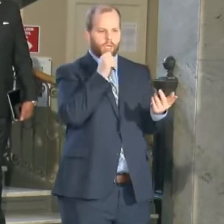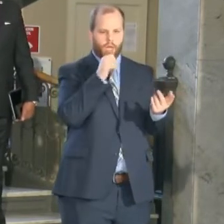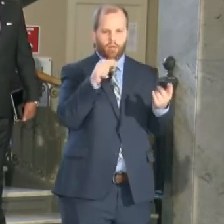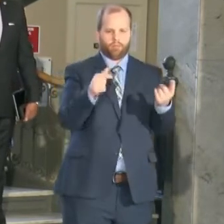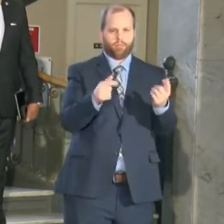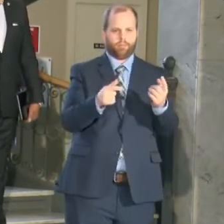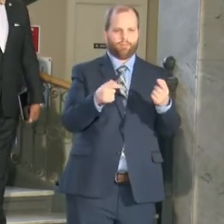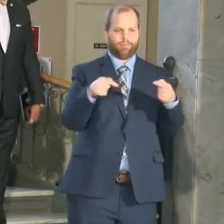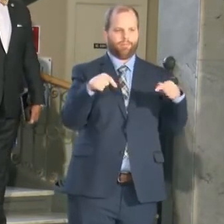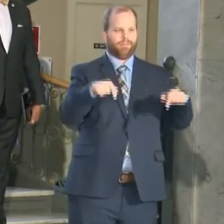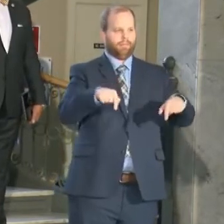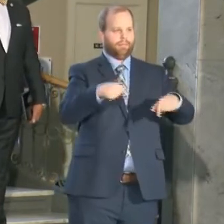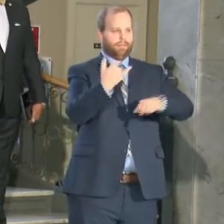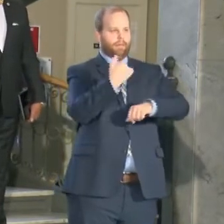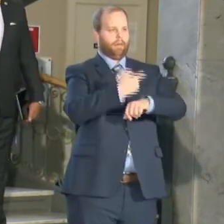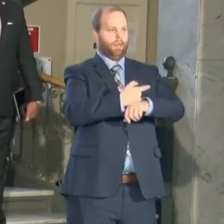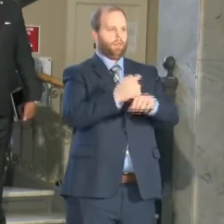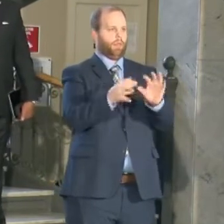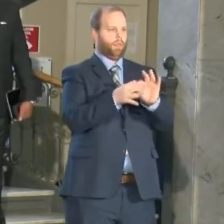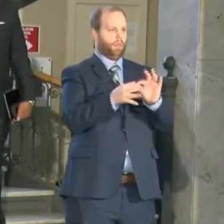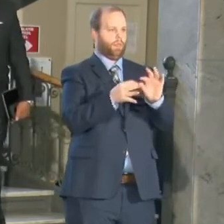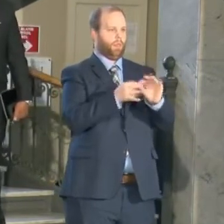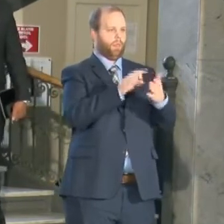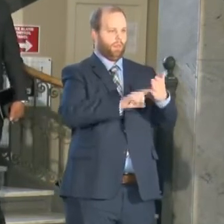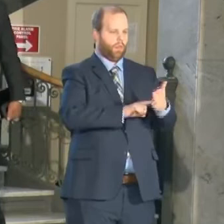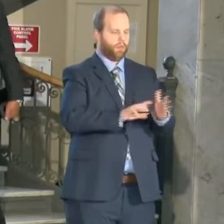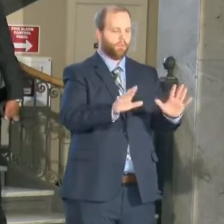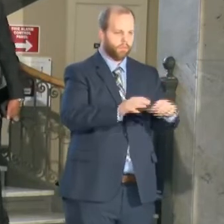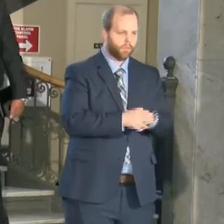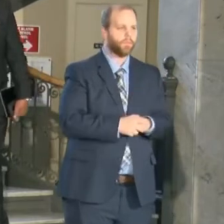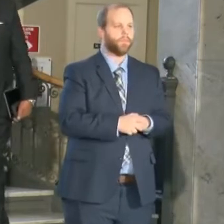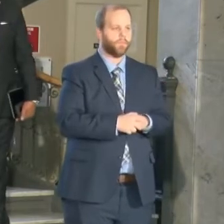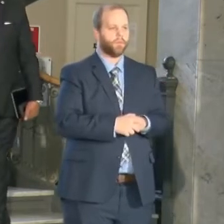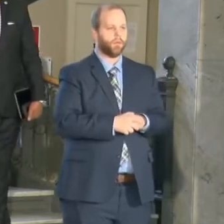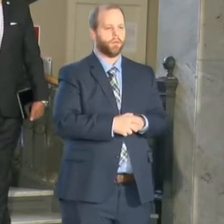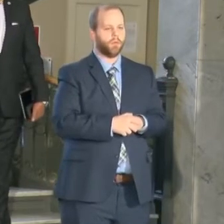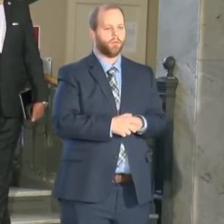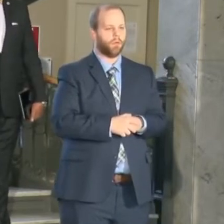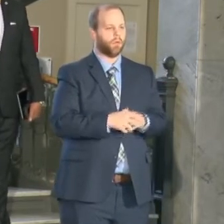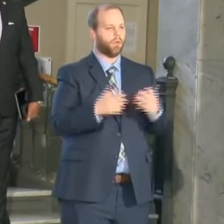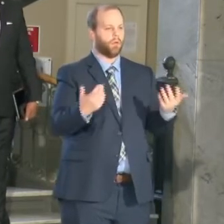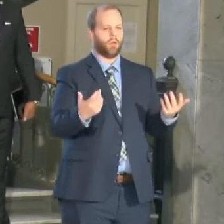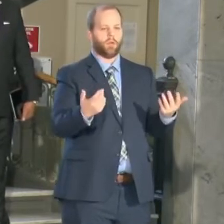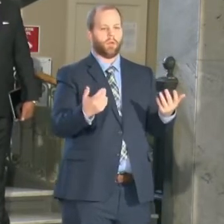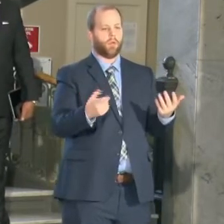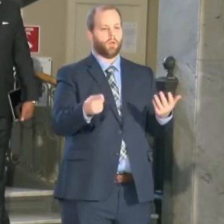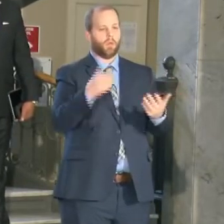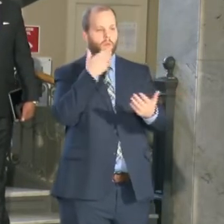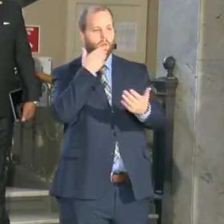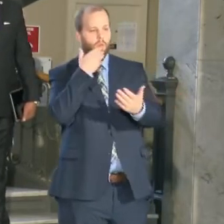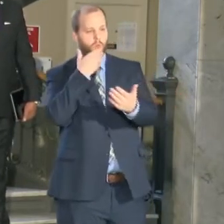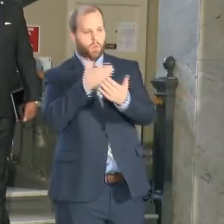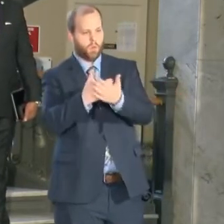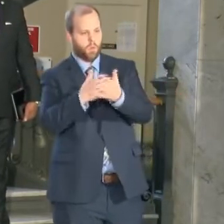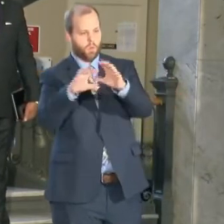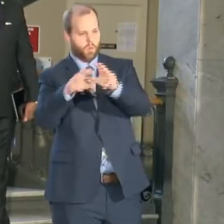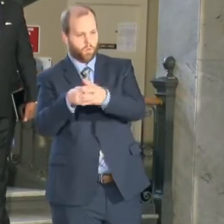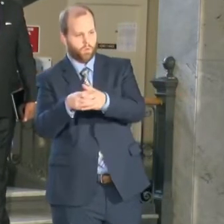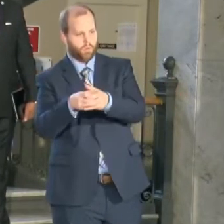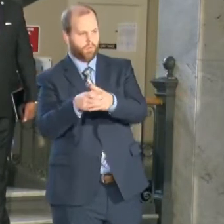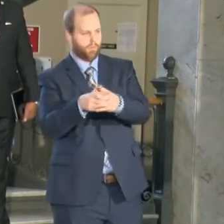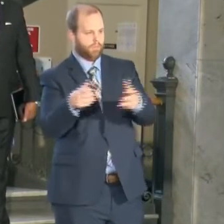respective ages of these individuals that are committing some of our violent crimes. We cannot put these good kids in that same category,